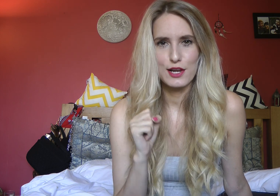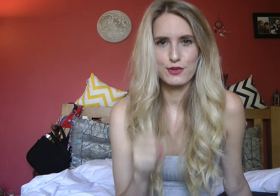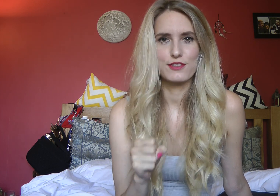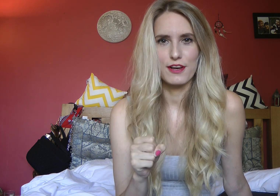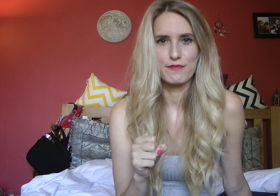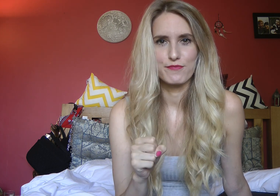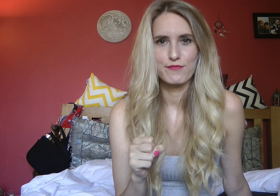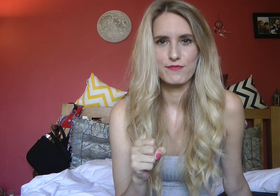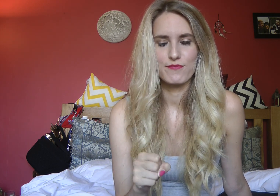lots of love